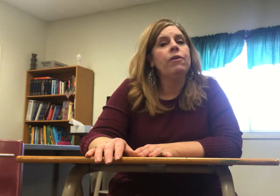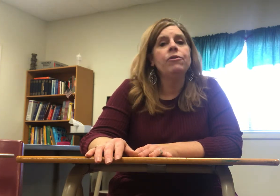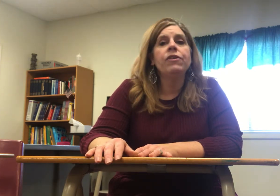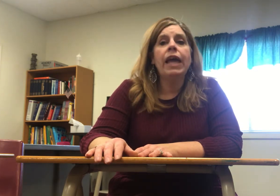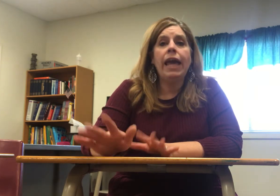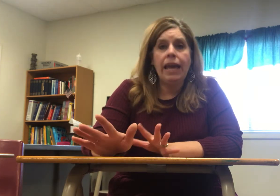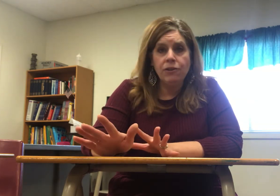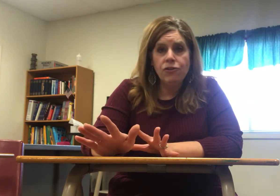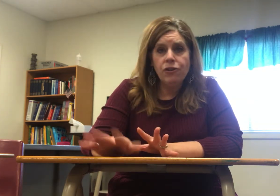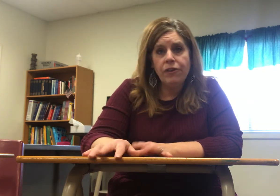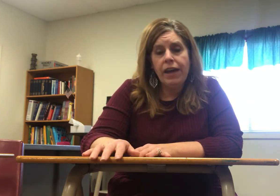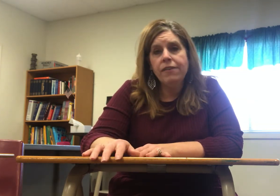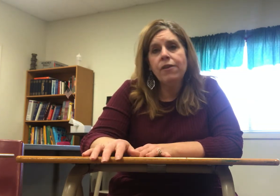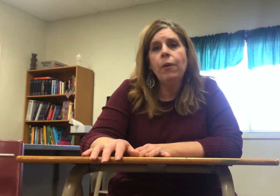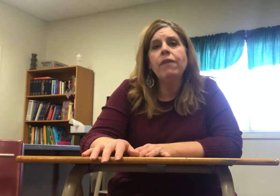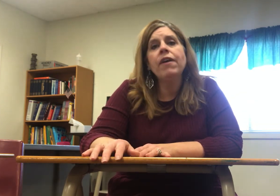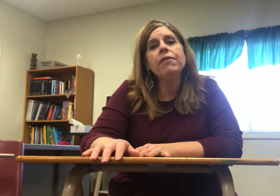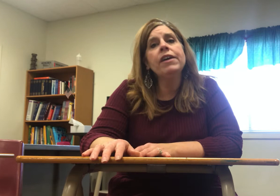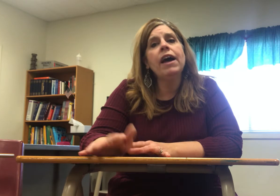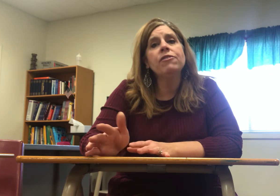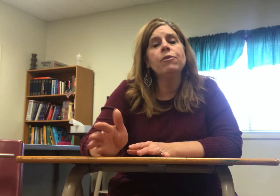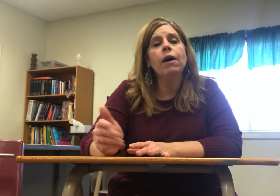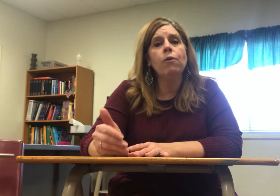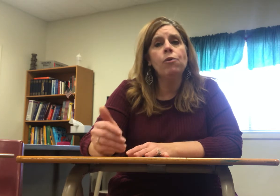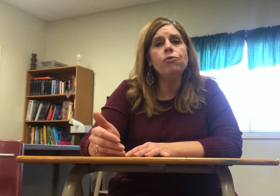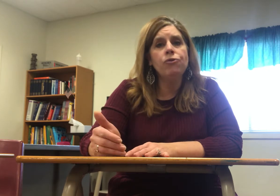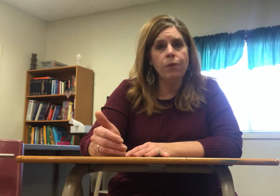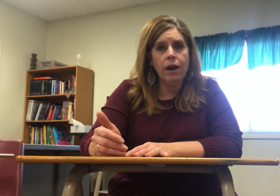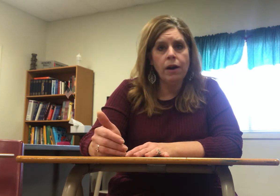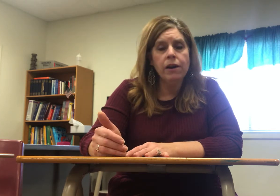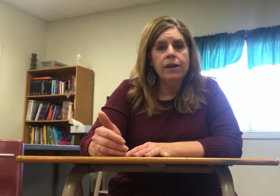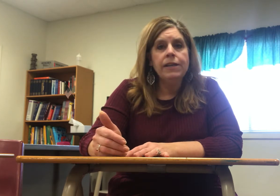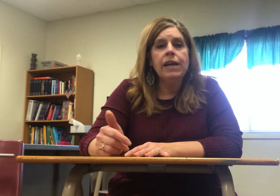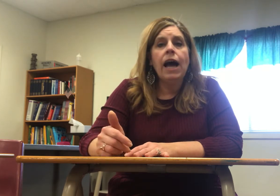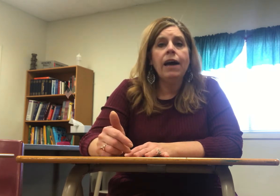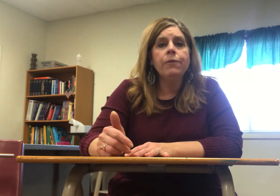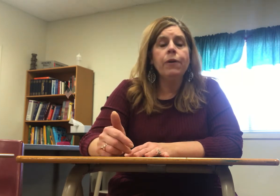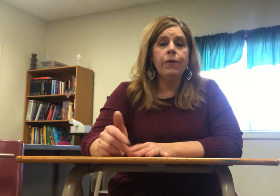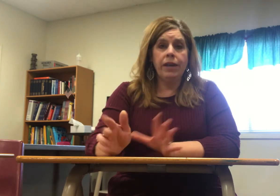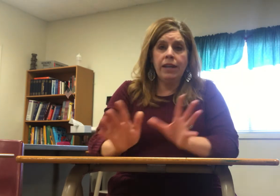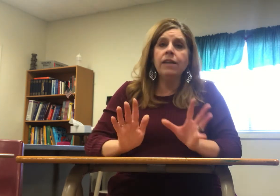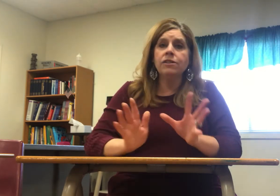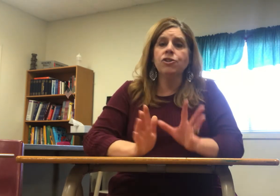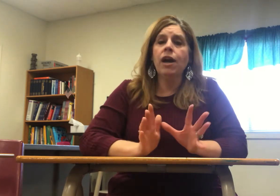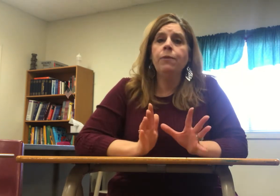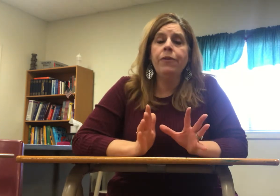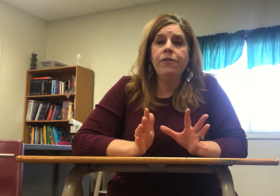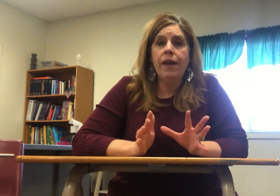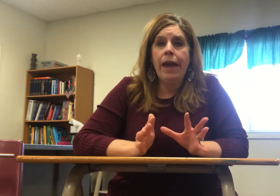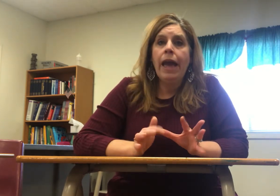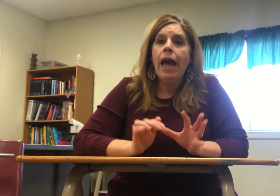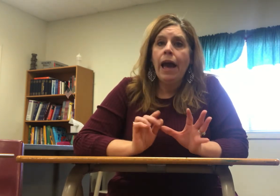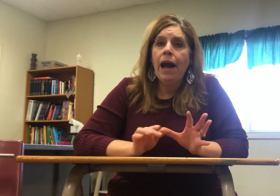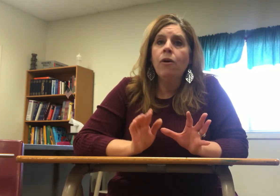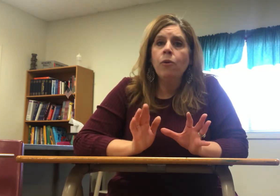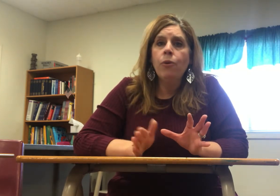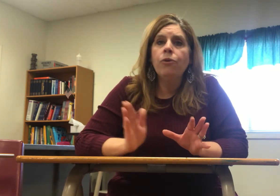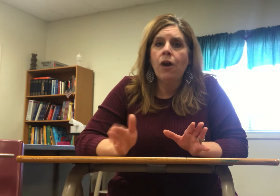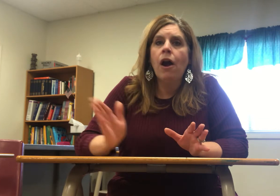age okay so if I were to ask you how old you are I in English I would say how old are